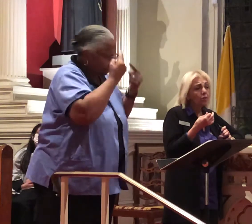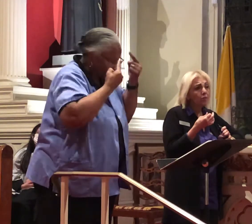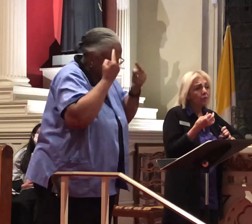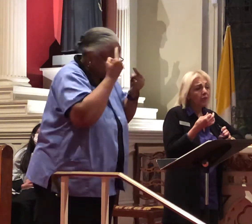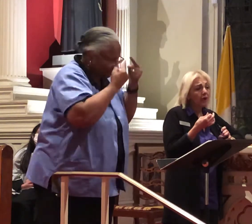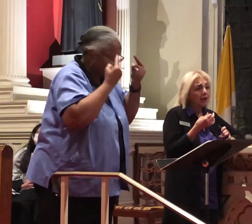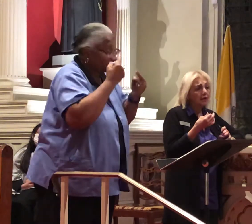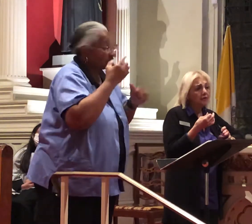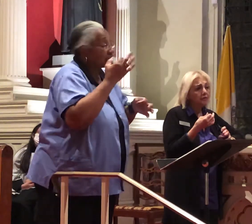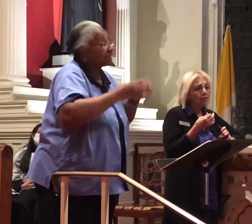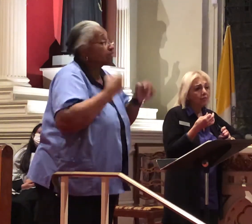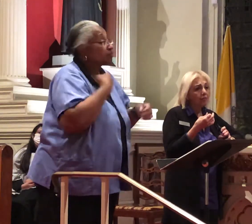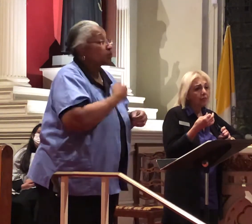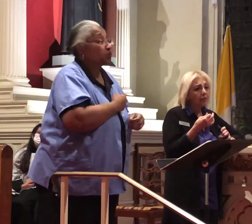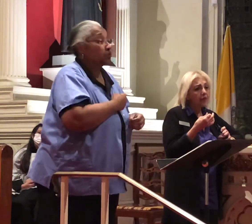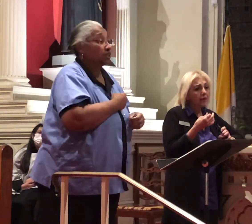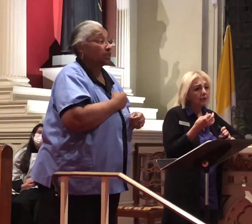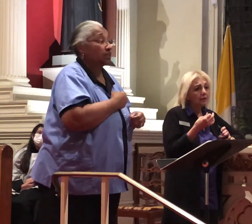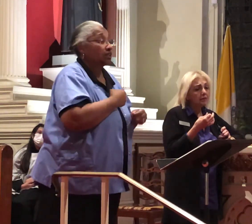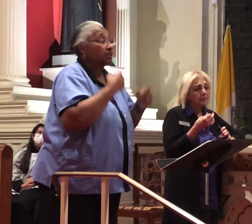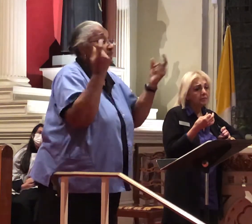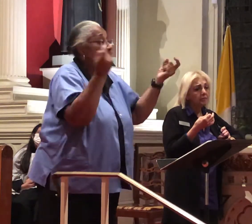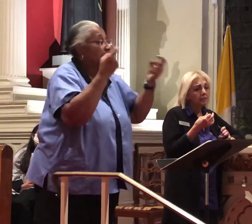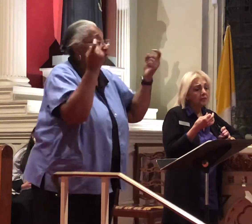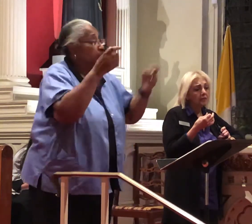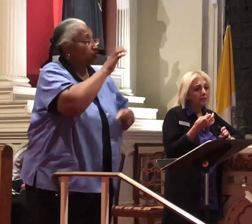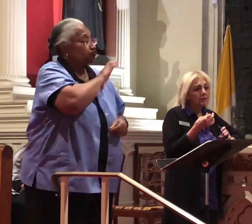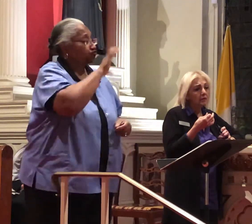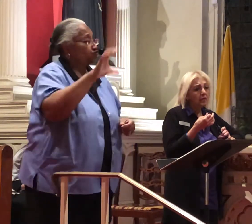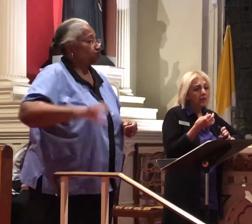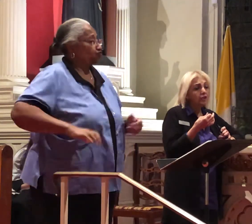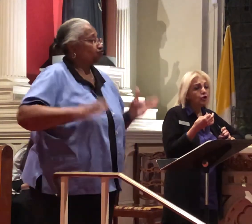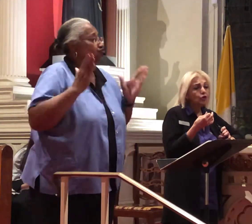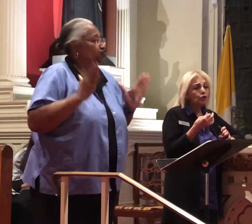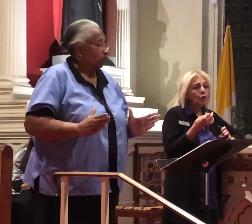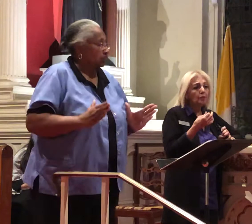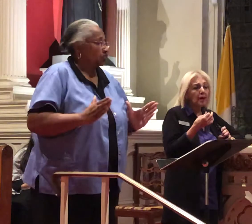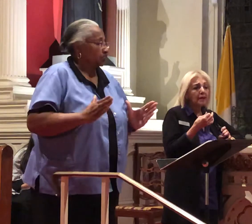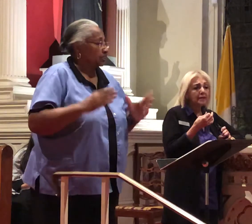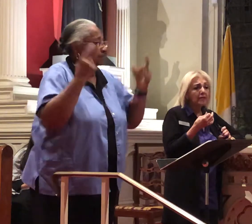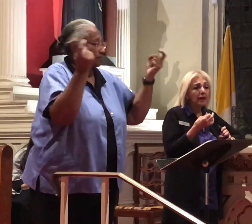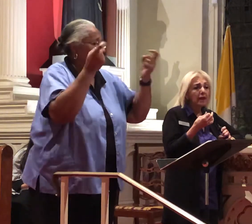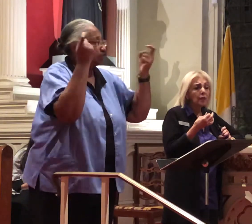if you would celebrate Christians or celebrations like that that